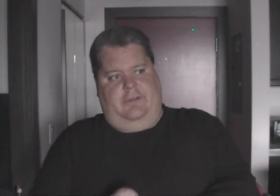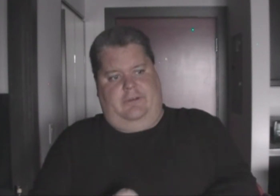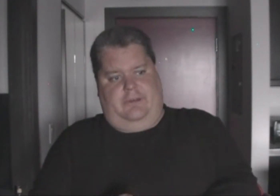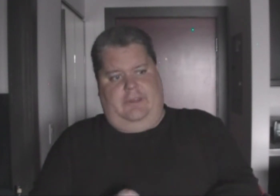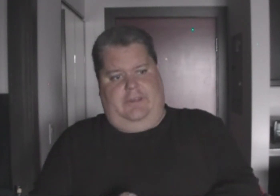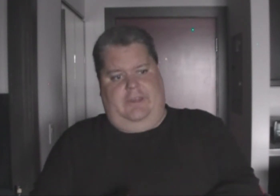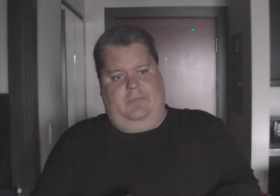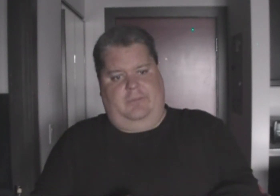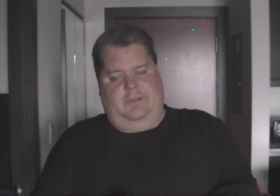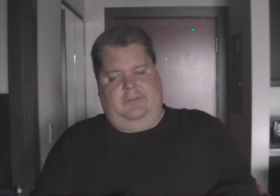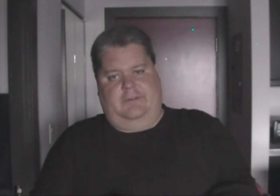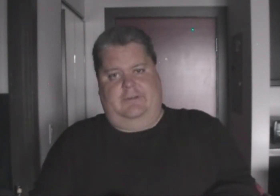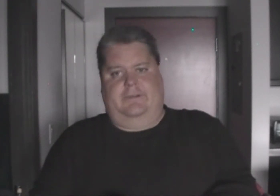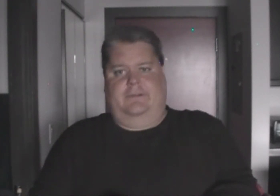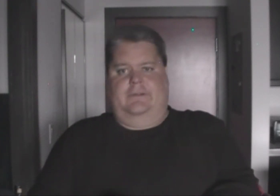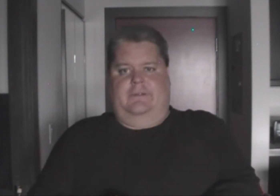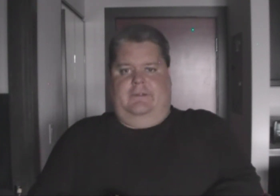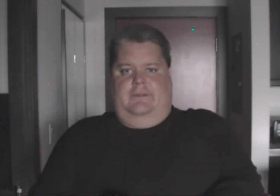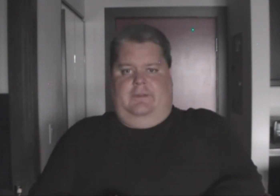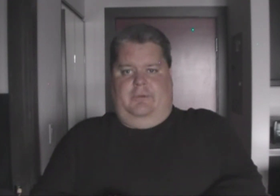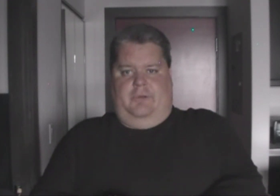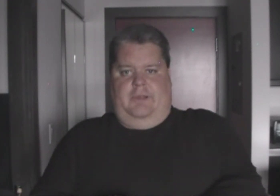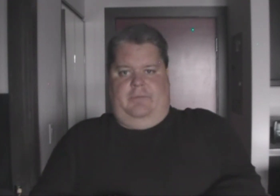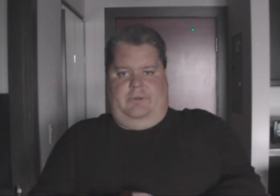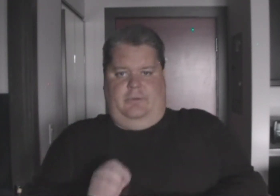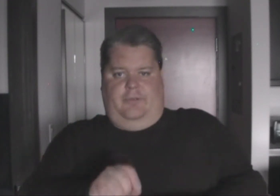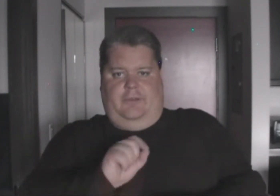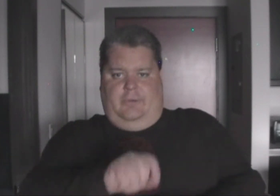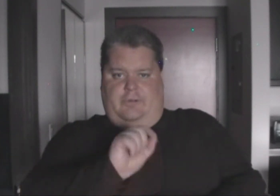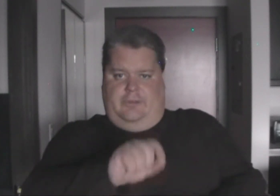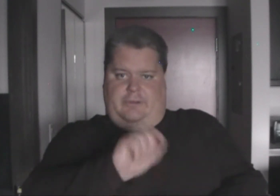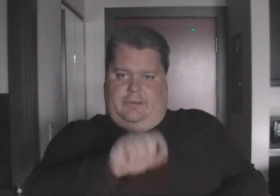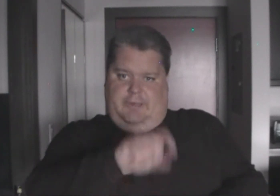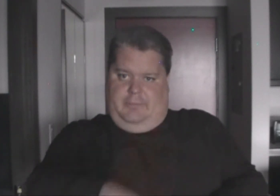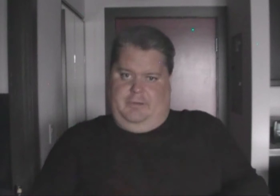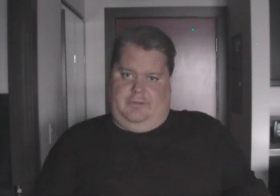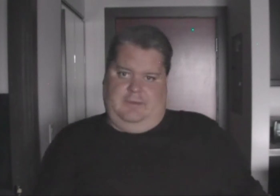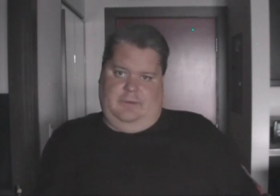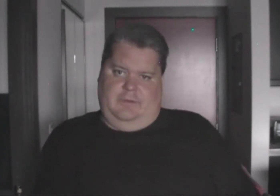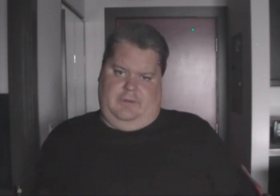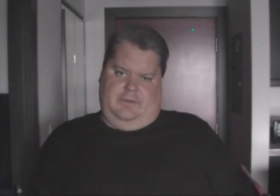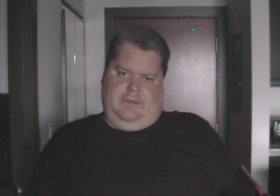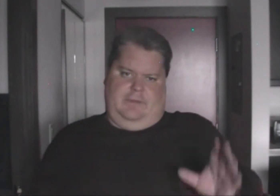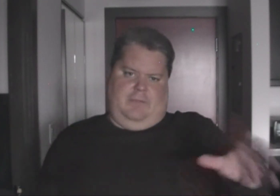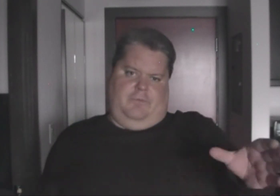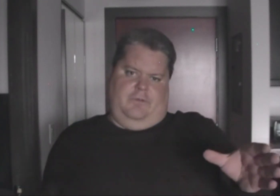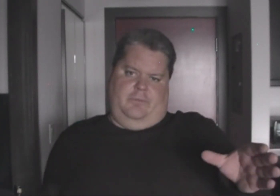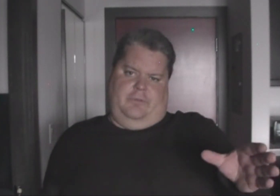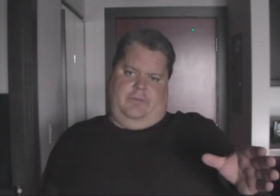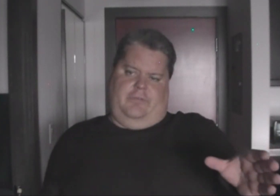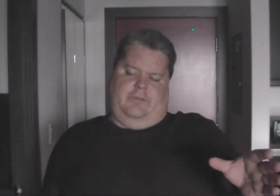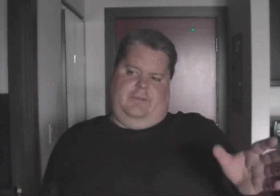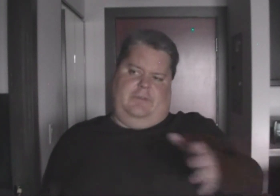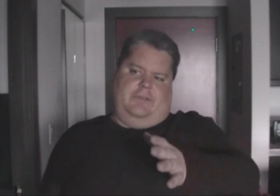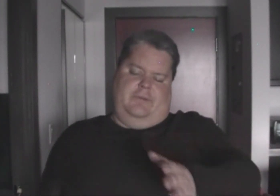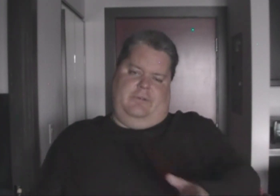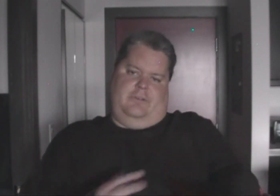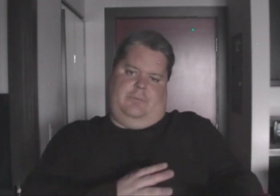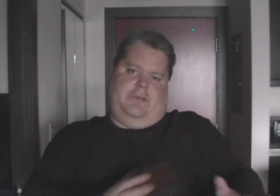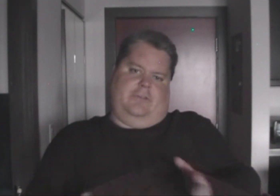games that, uh, they were great when you were feeding quarters at the arcade, but the, the, that version was different than Nintendo because of the specs